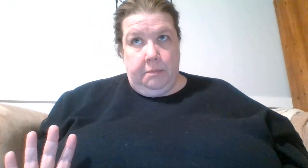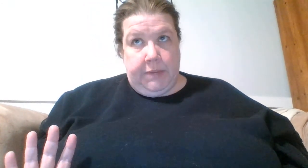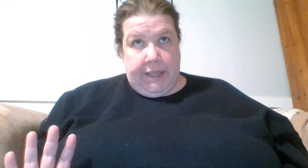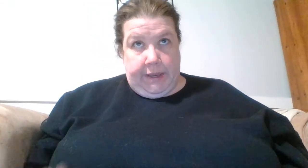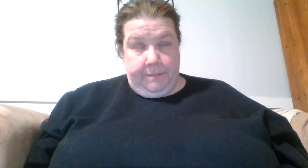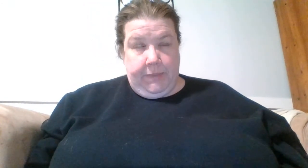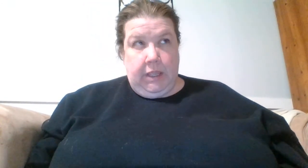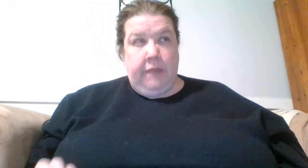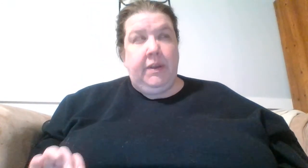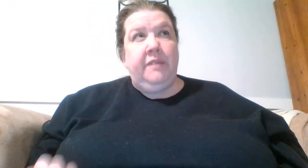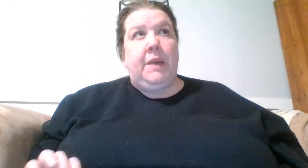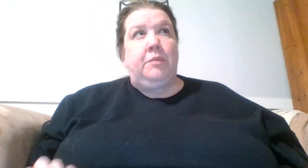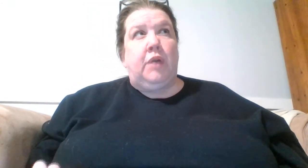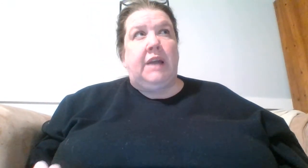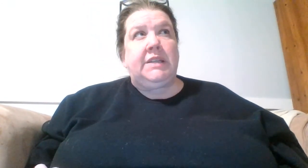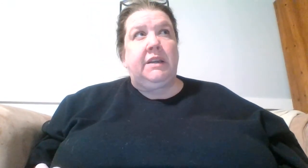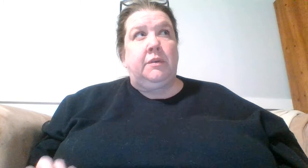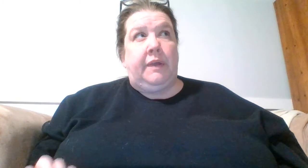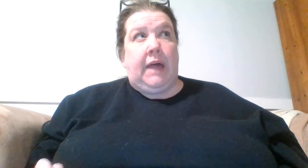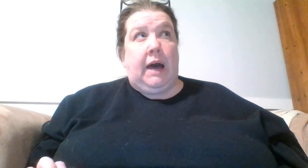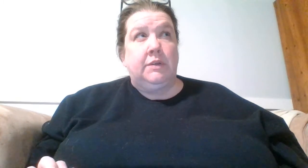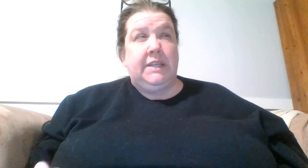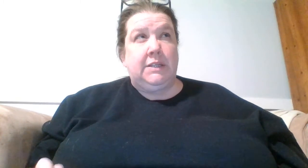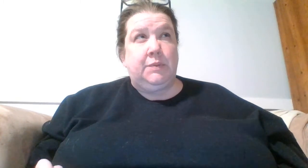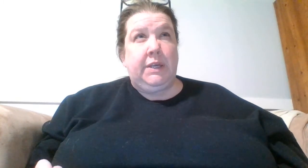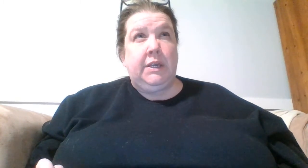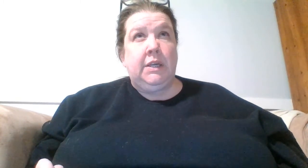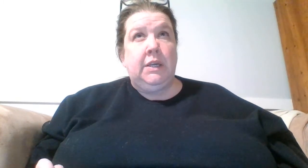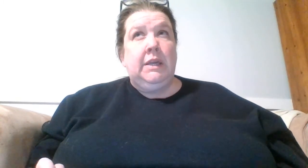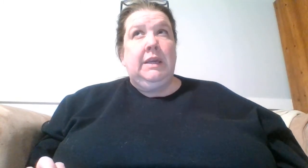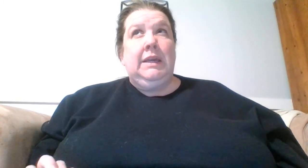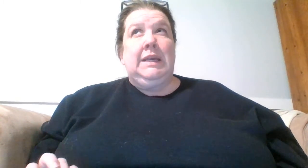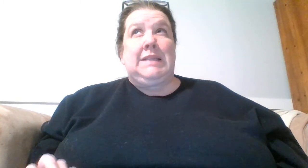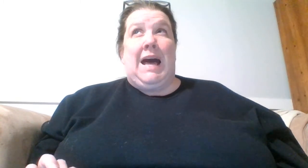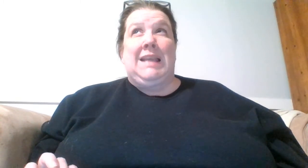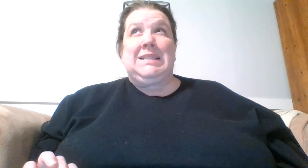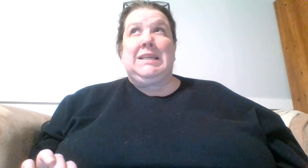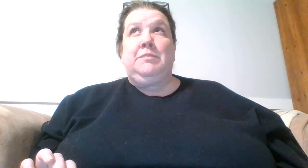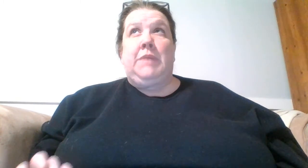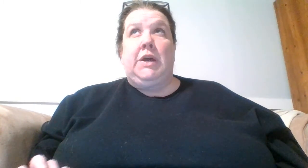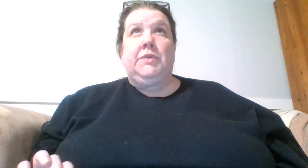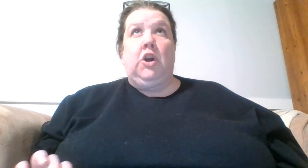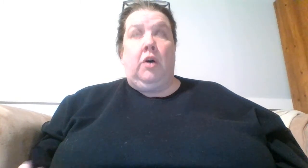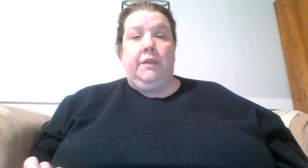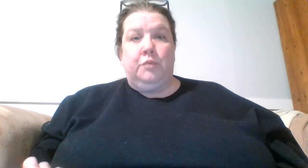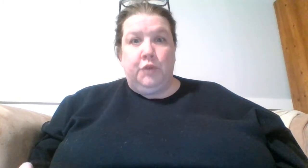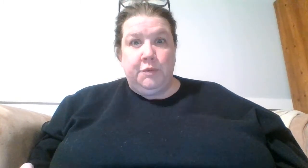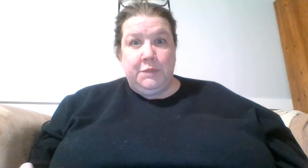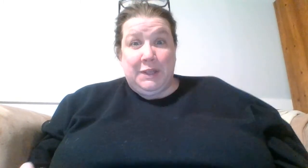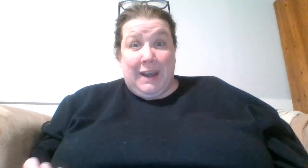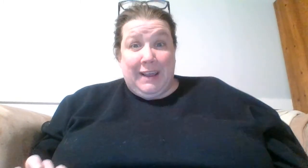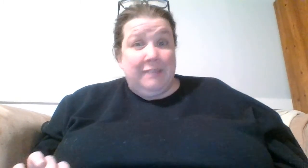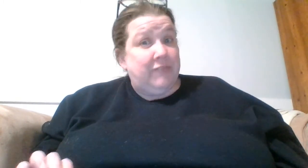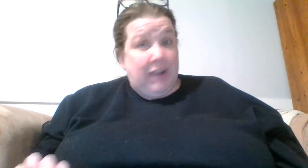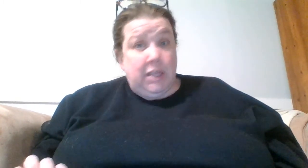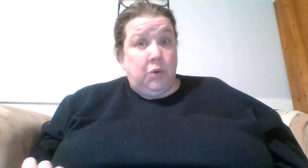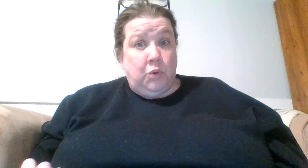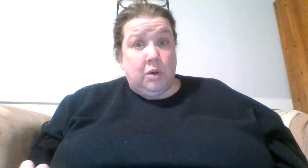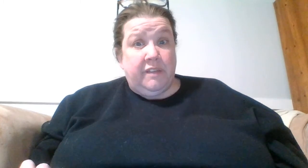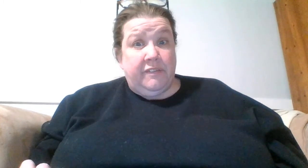But yeah, even if my project around the house next week is honestly measuring all the rooms so that I can finally order the